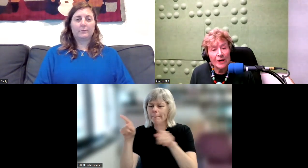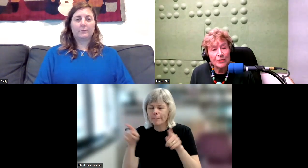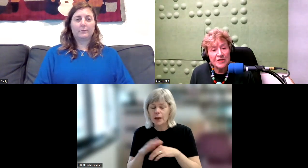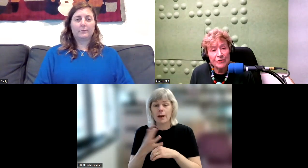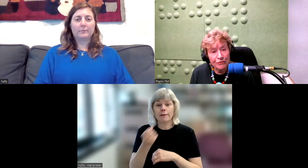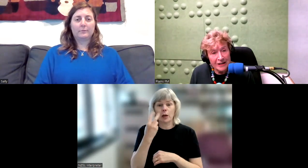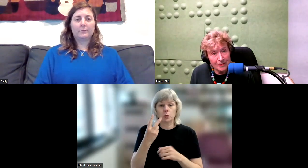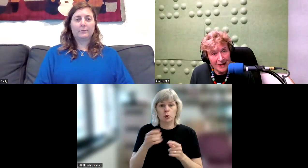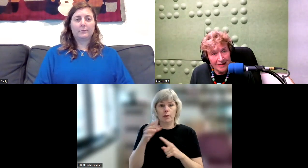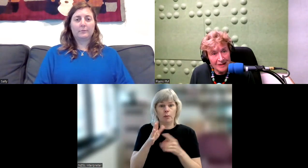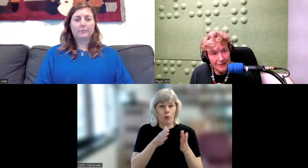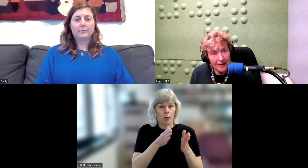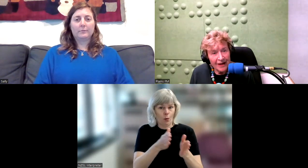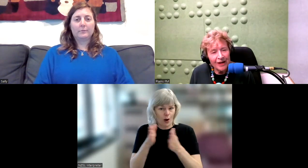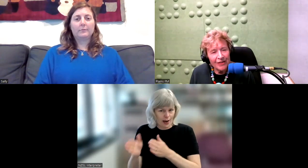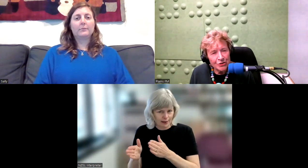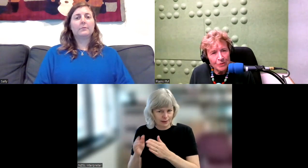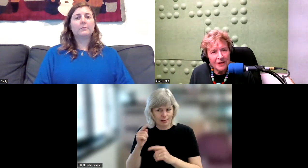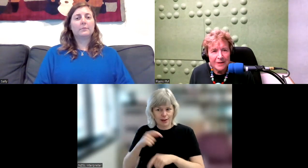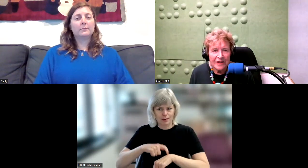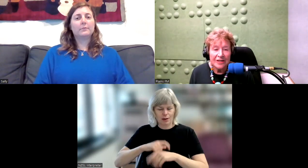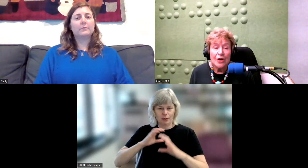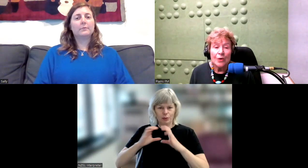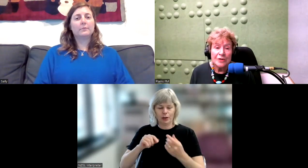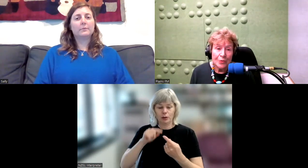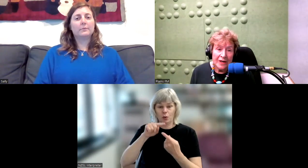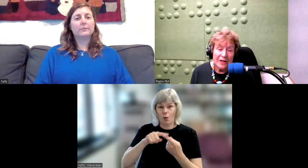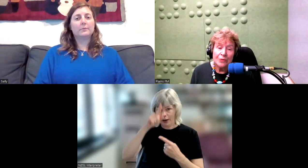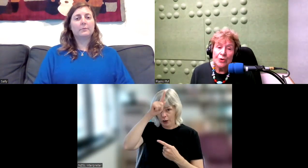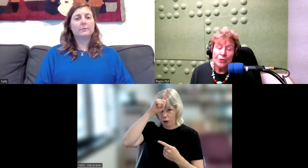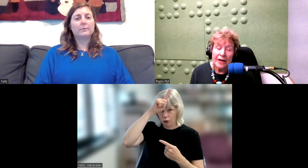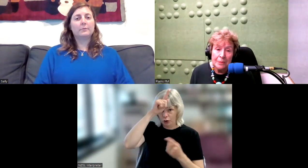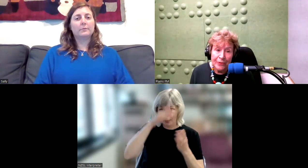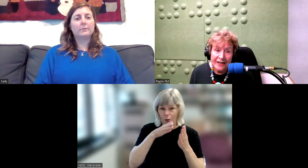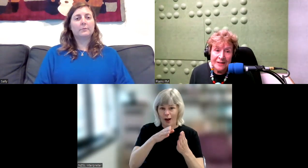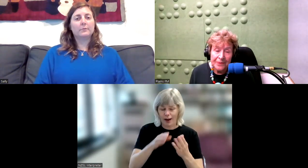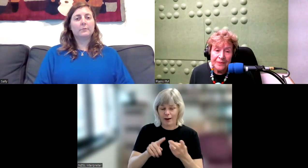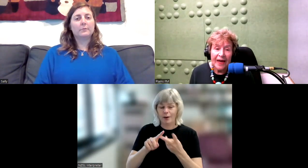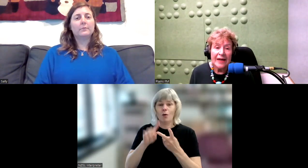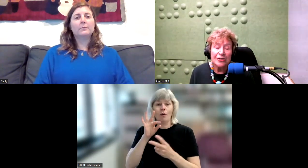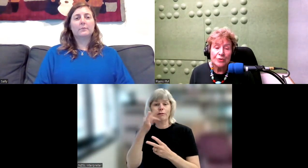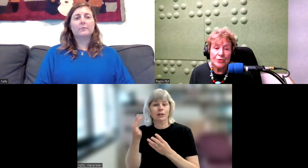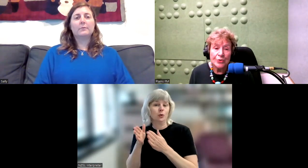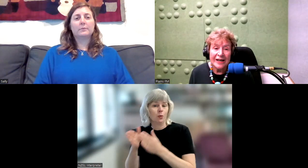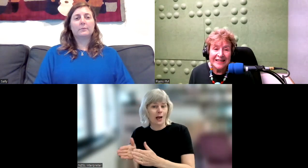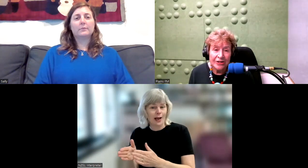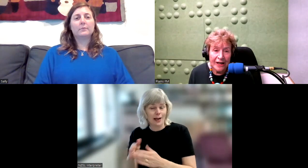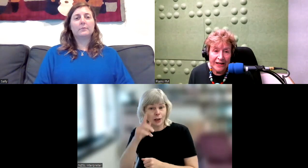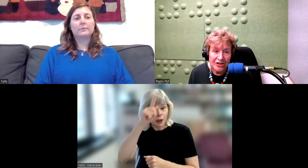one was the French method. The German method was where you lip read and you were taught articulation,